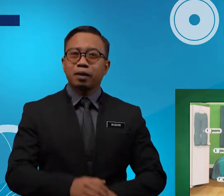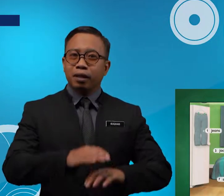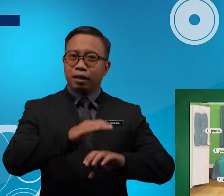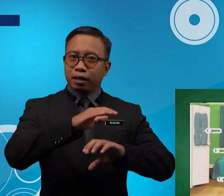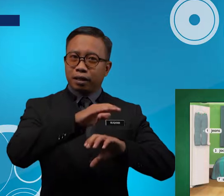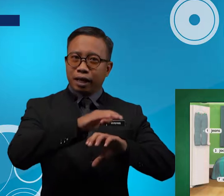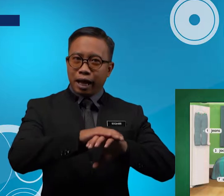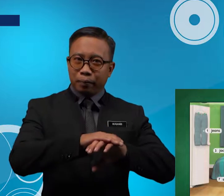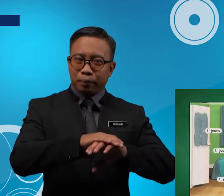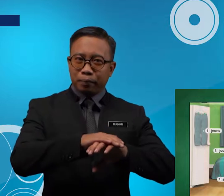cap,